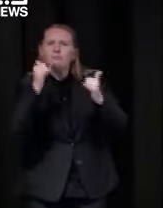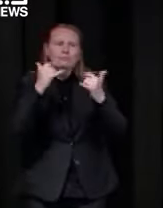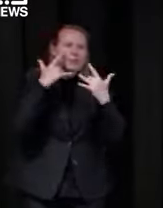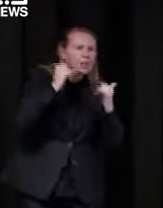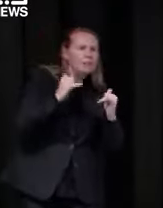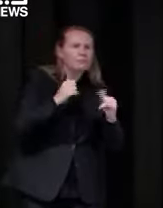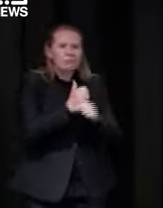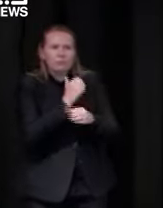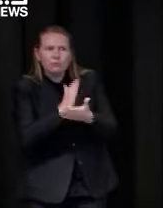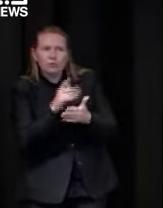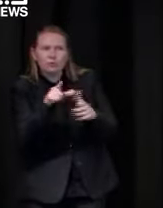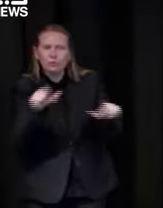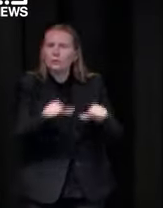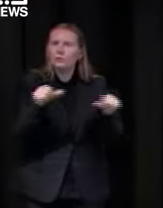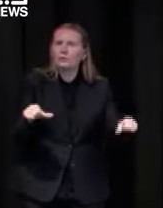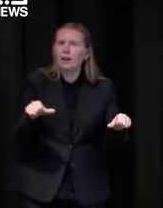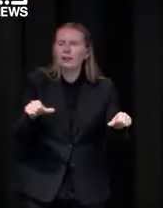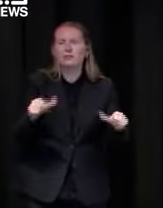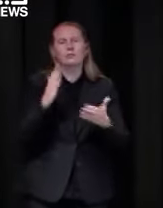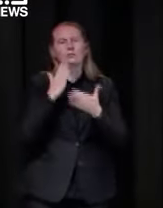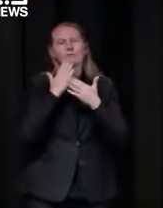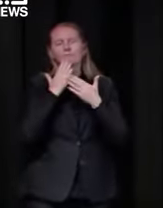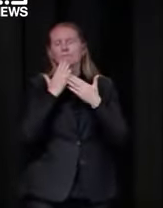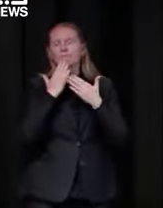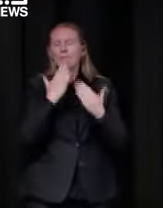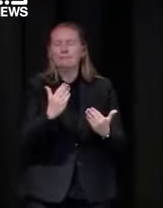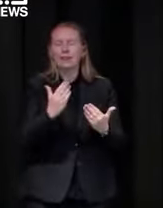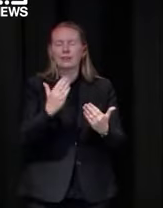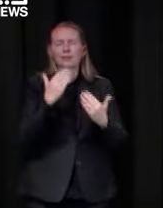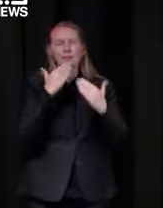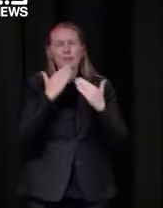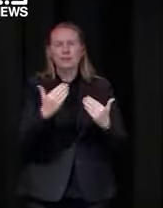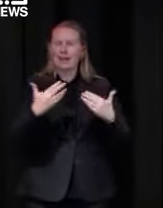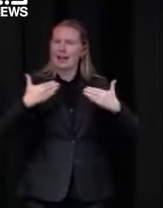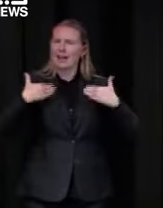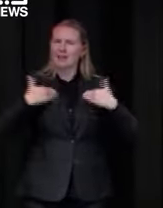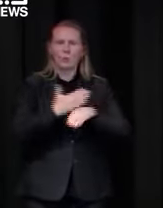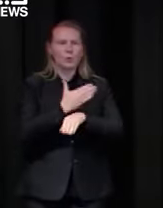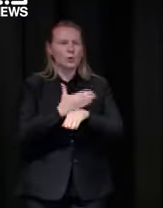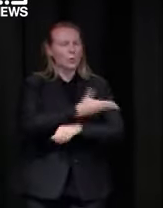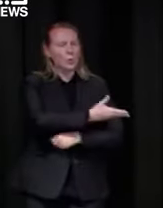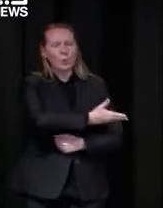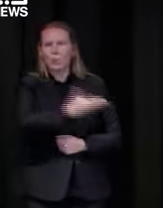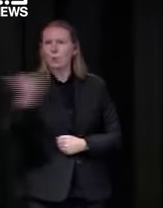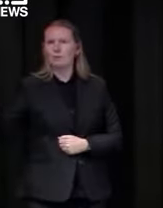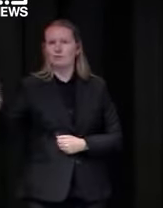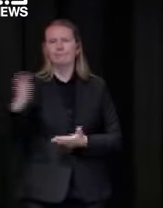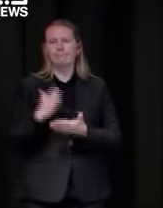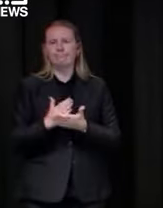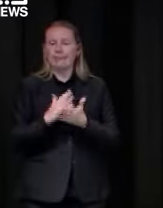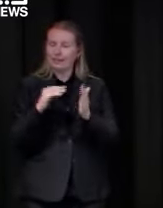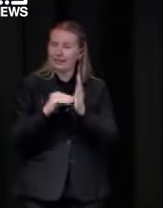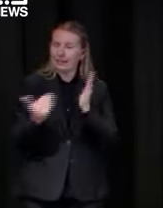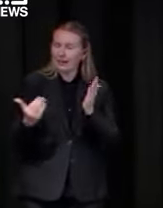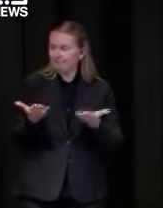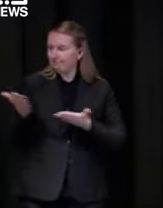thank you your work is very important and it's critical to every victorian on our hand over to jerone